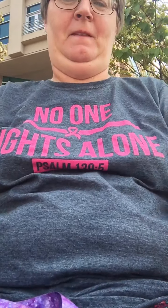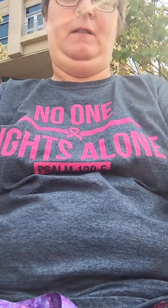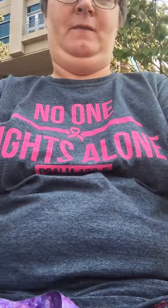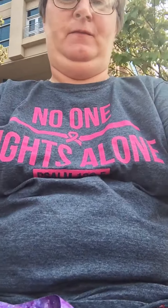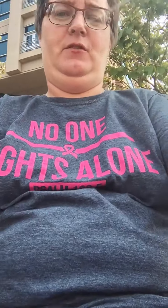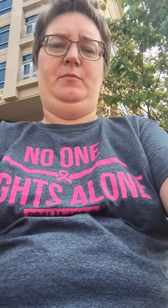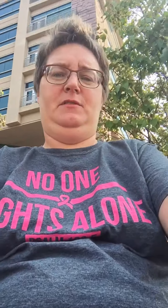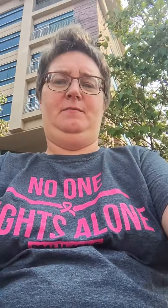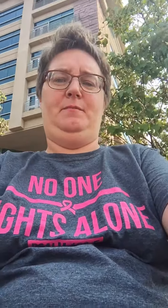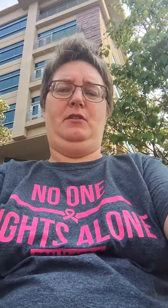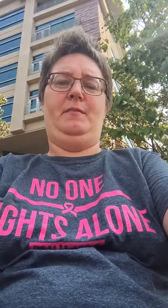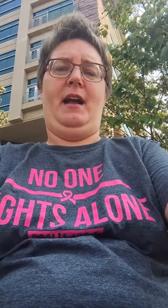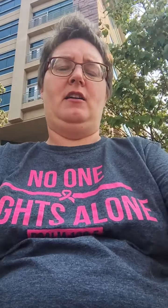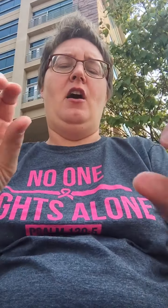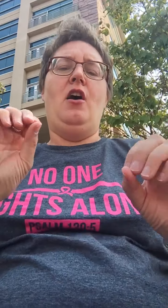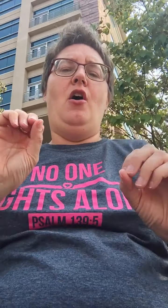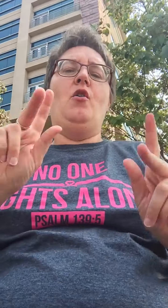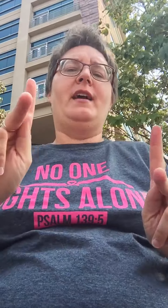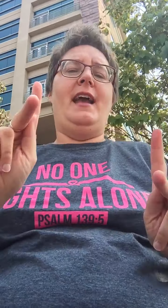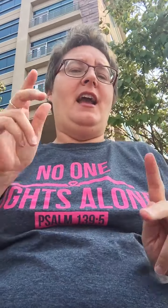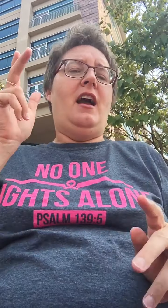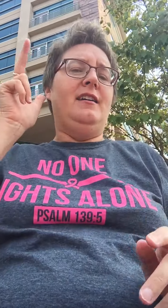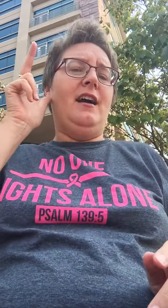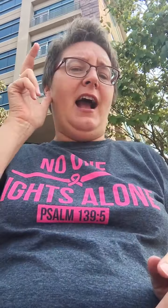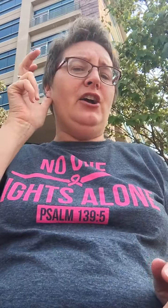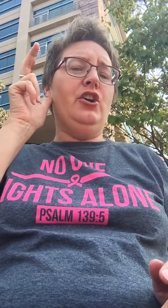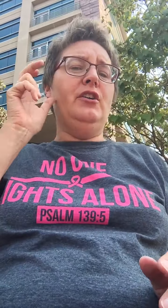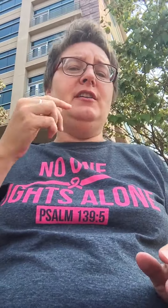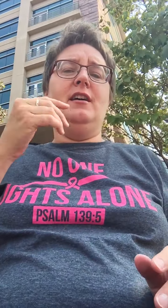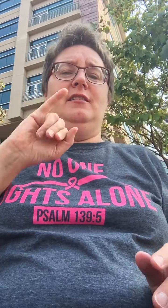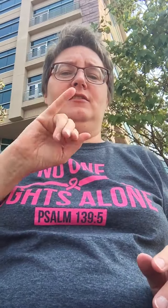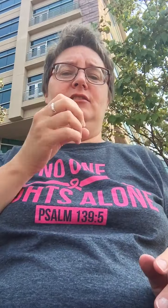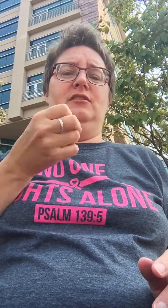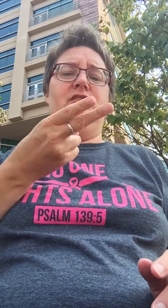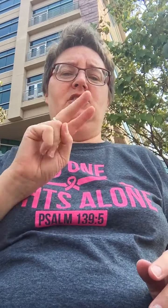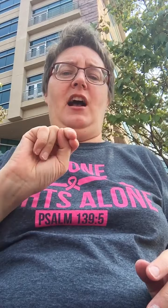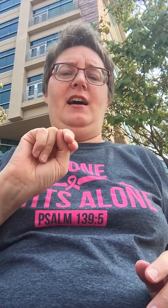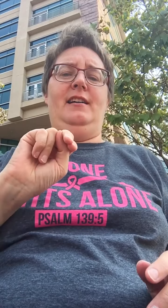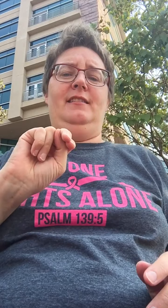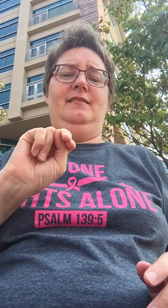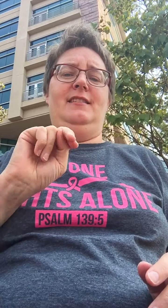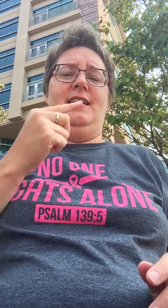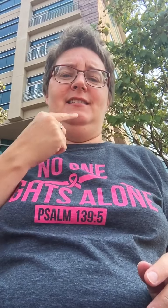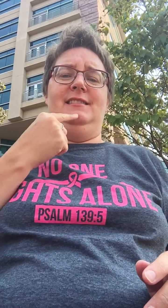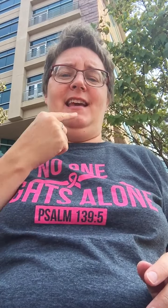Oops, I'm back. Okay, I heard John say,